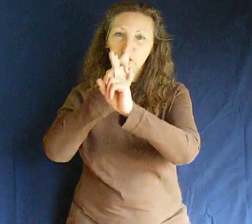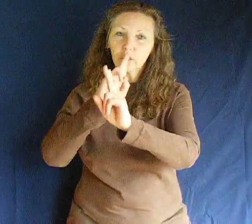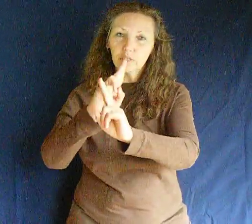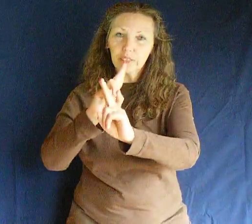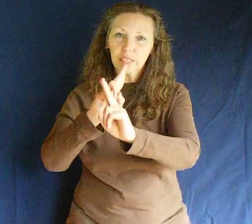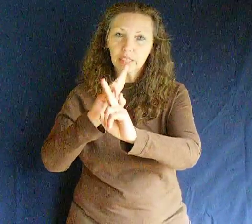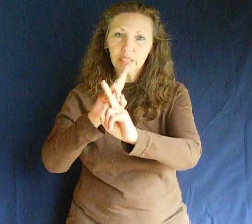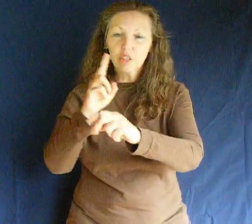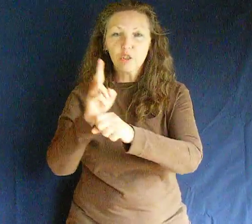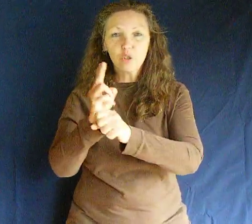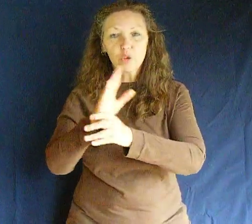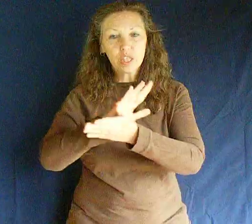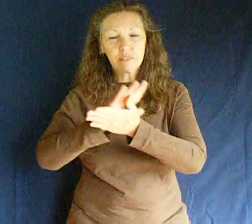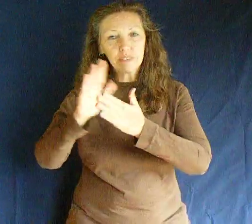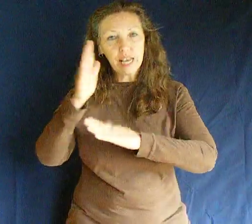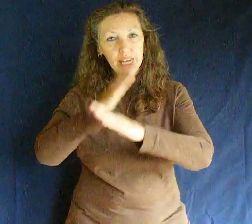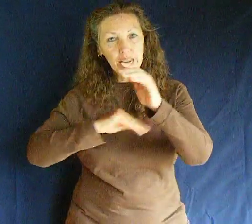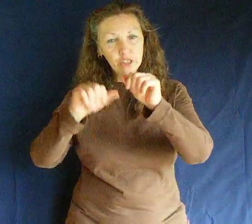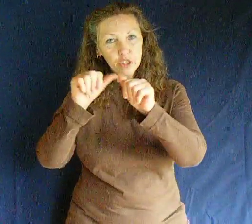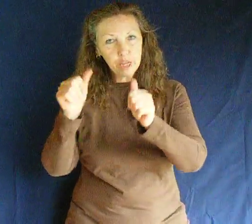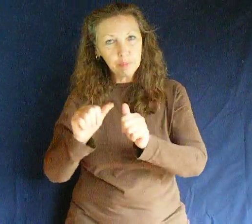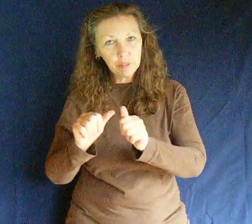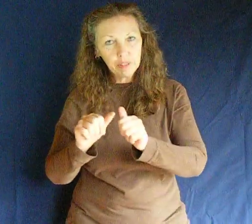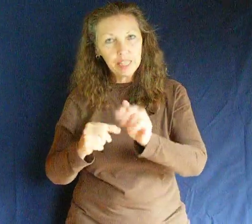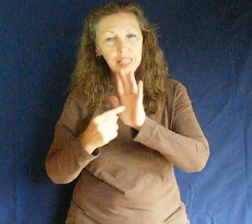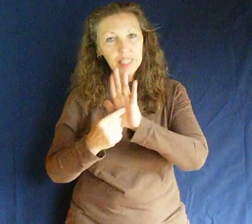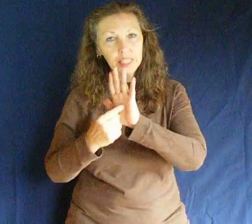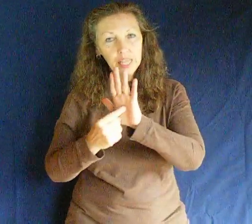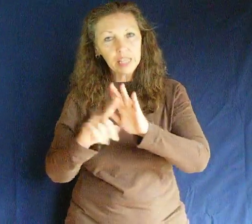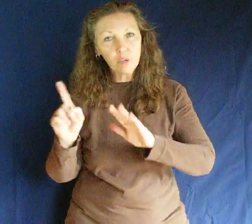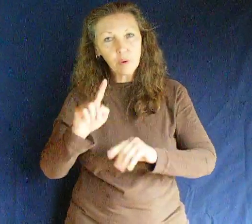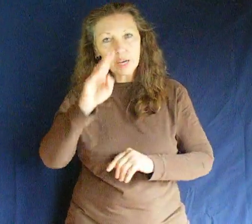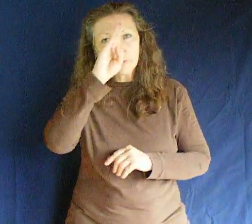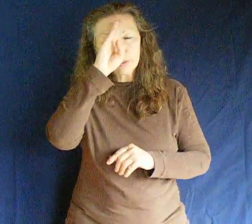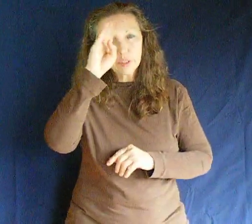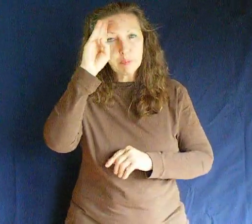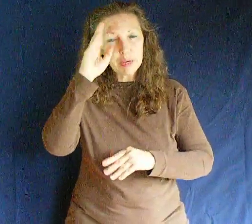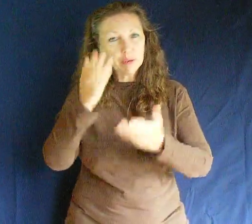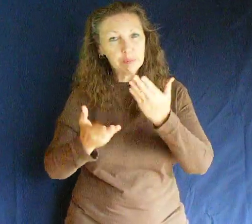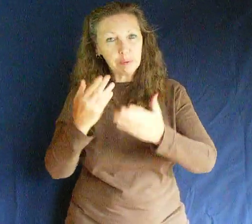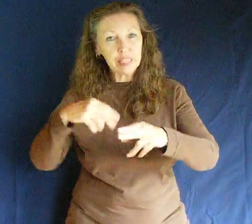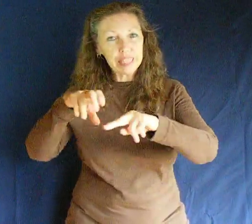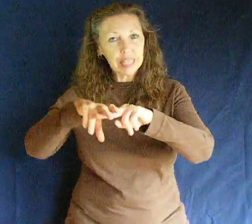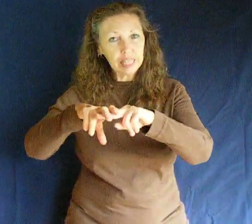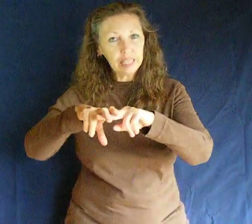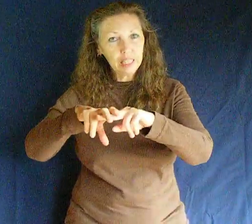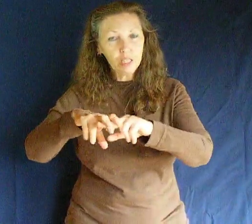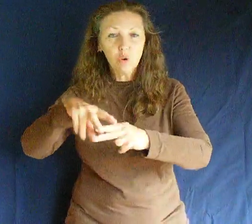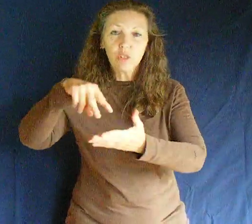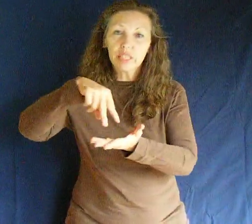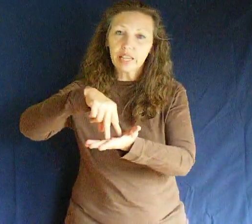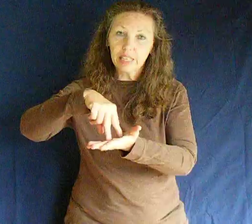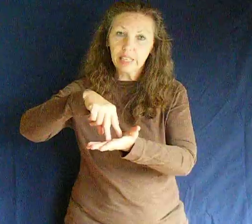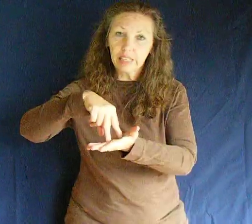honorific, using a flat handshape indicating where the barren may be sitting or standing.